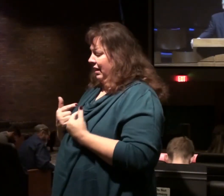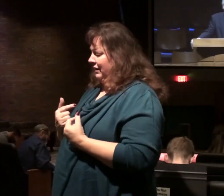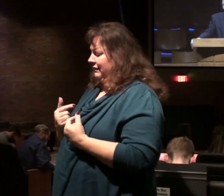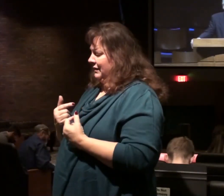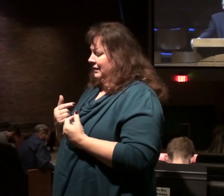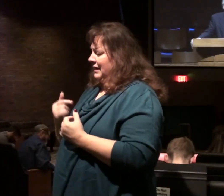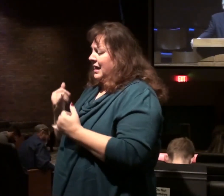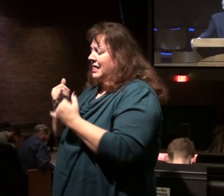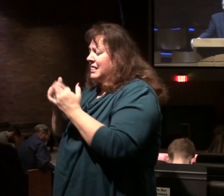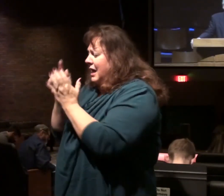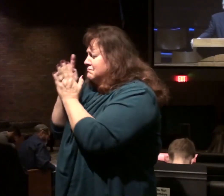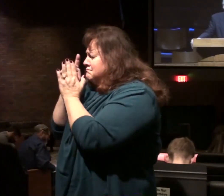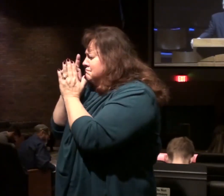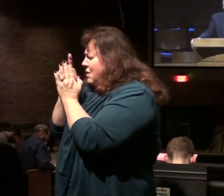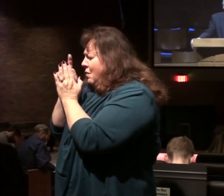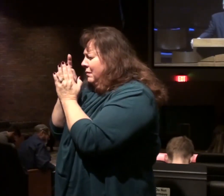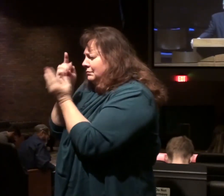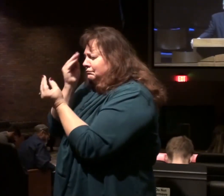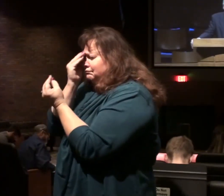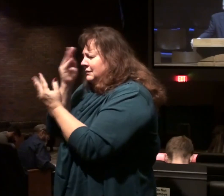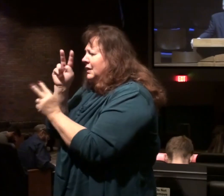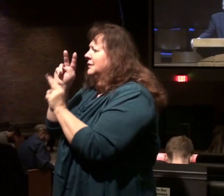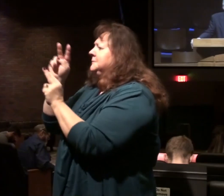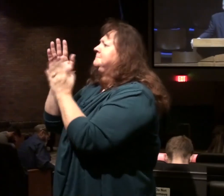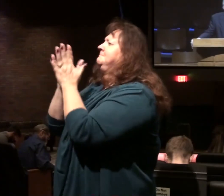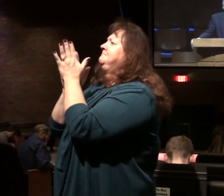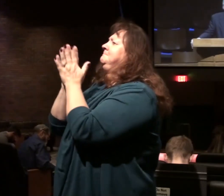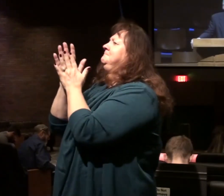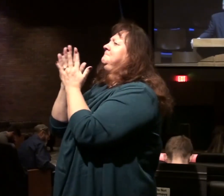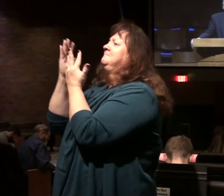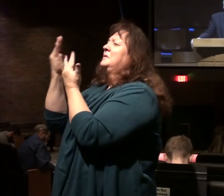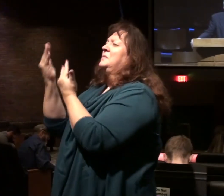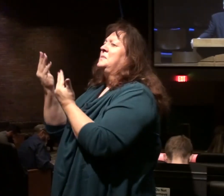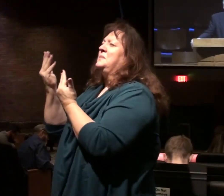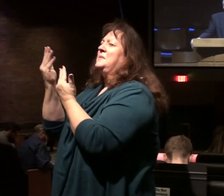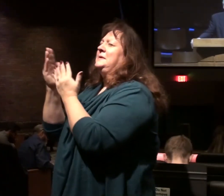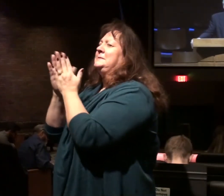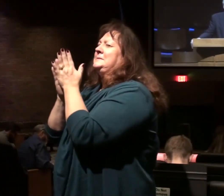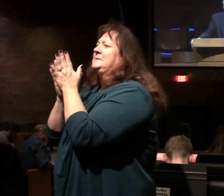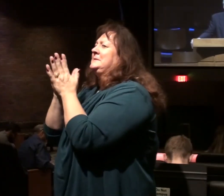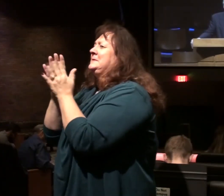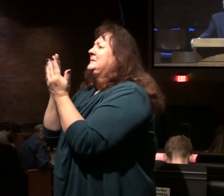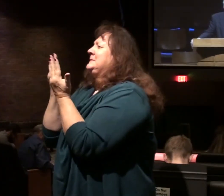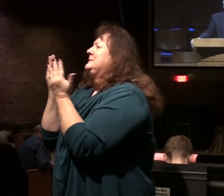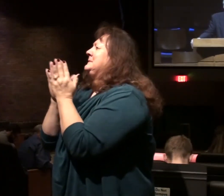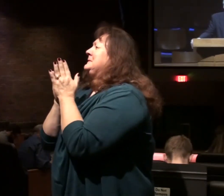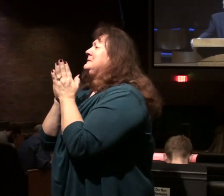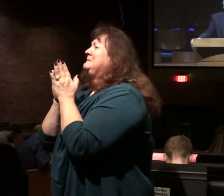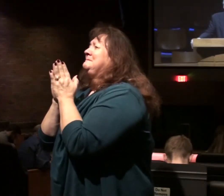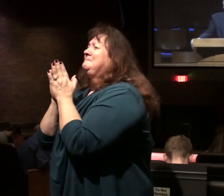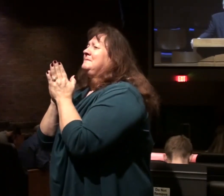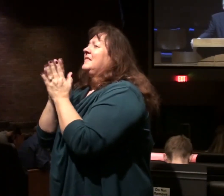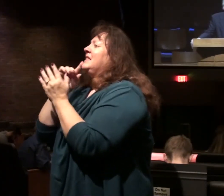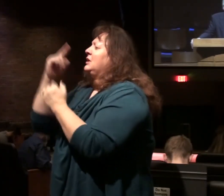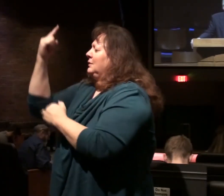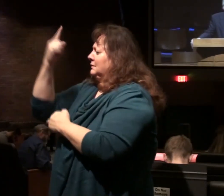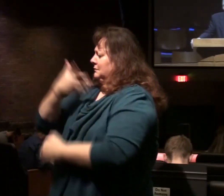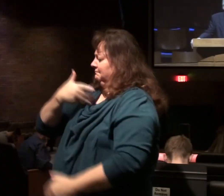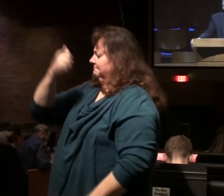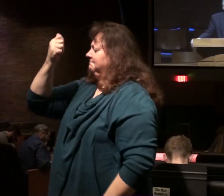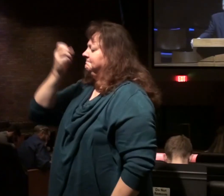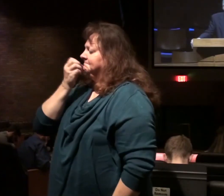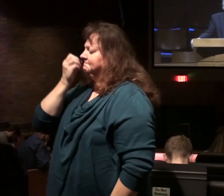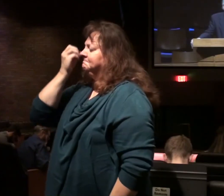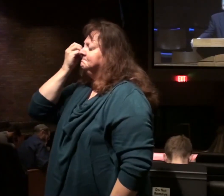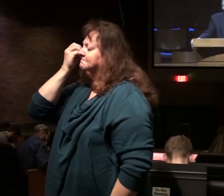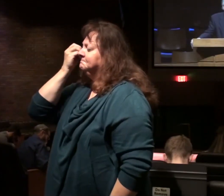last hour, looking for, eager for, the return of our Savior,